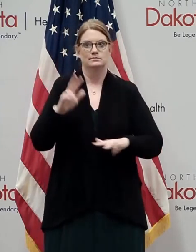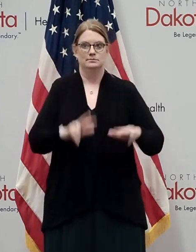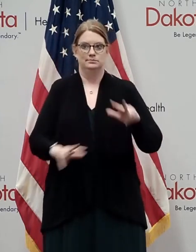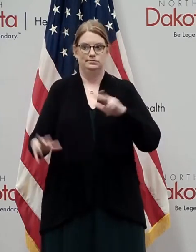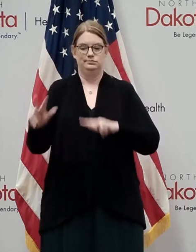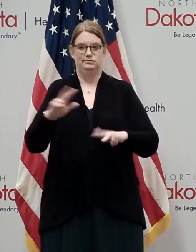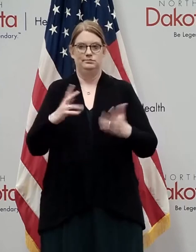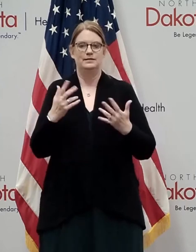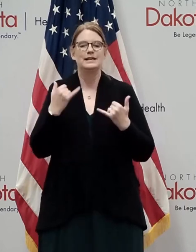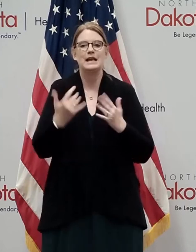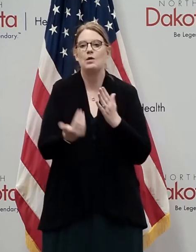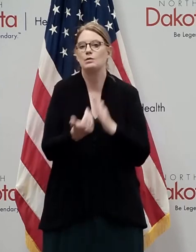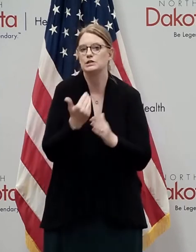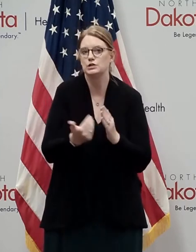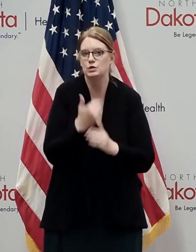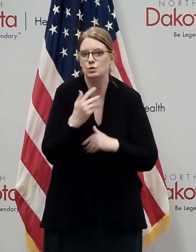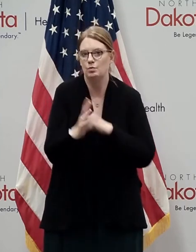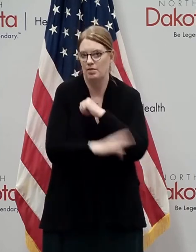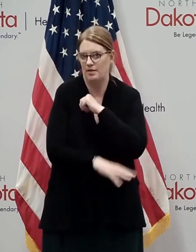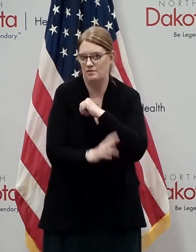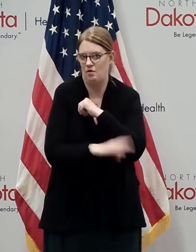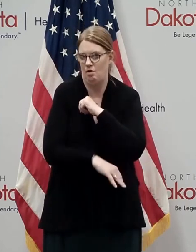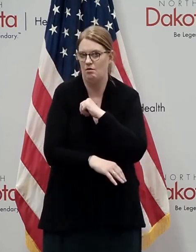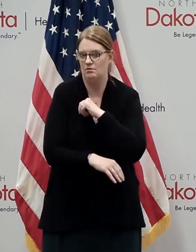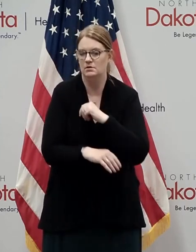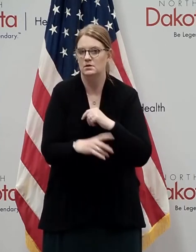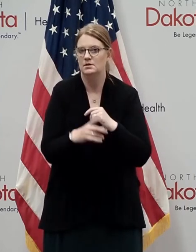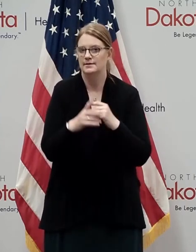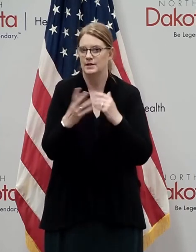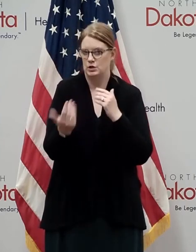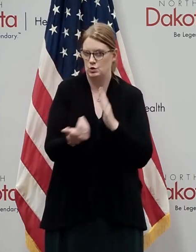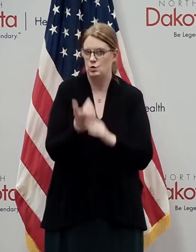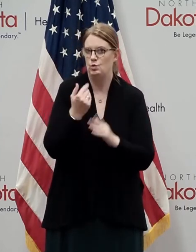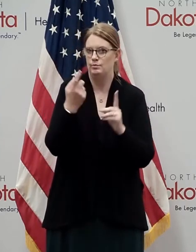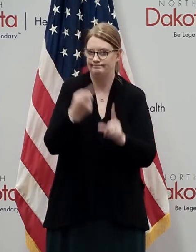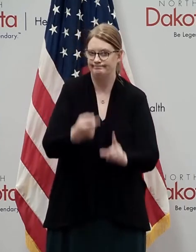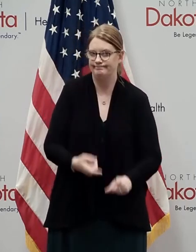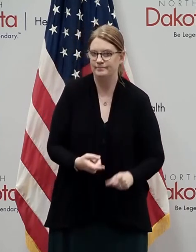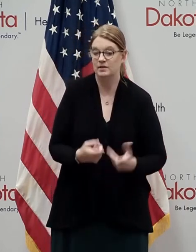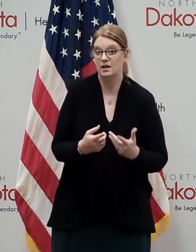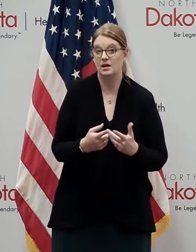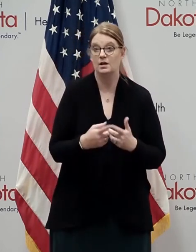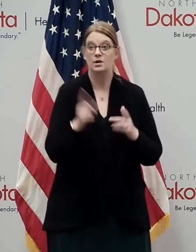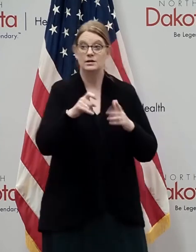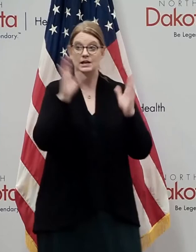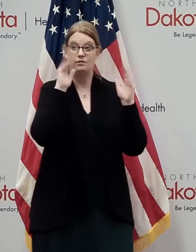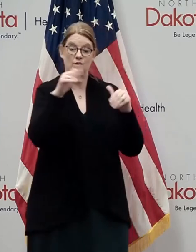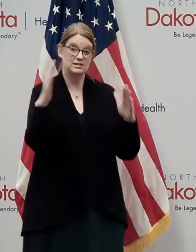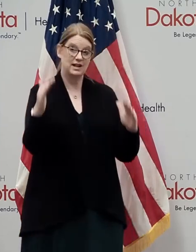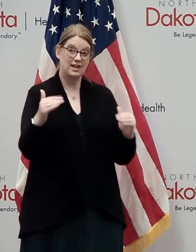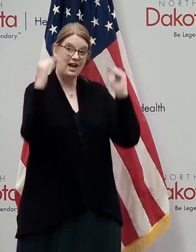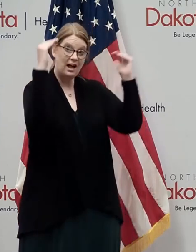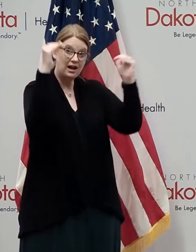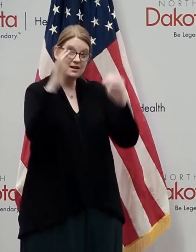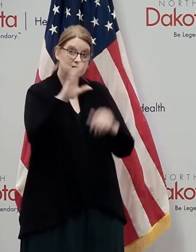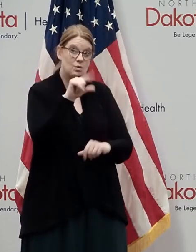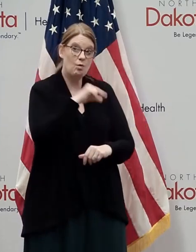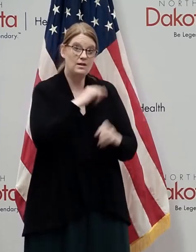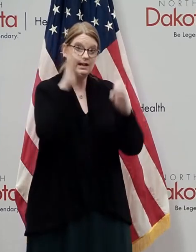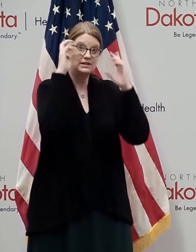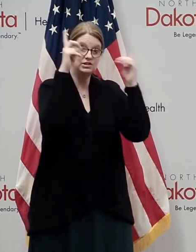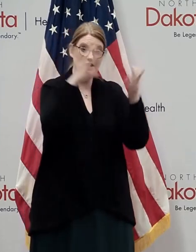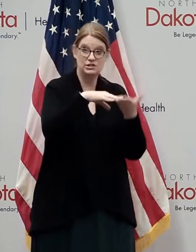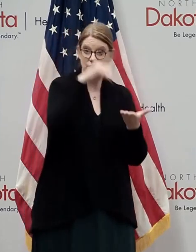move into new territory this fall with a dual purpose. We need to focus on providing the highest quality education to all of our students.